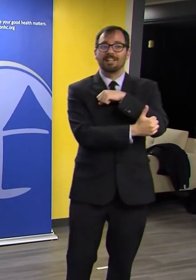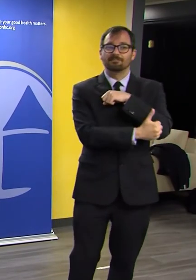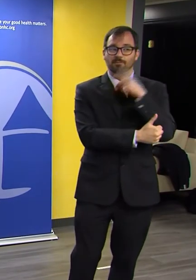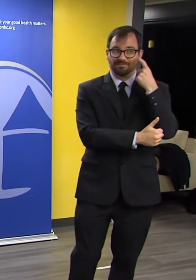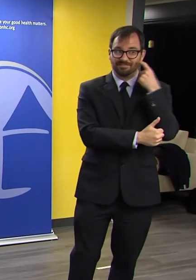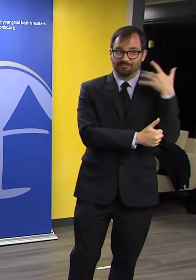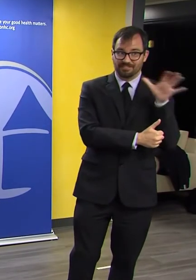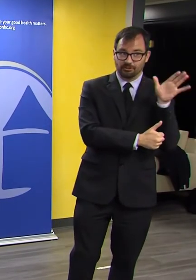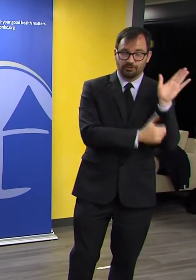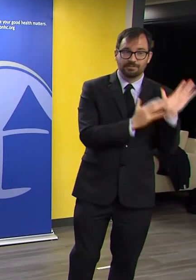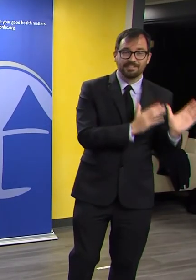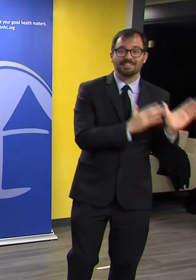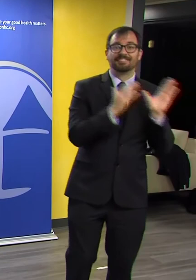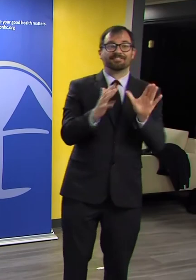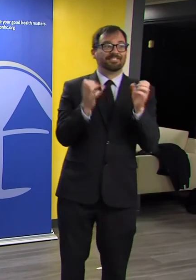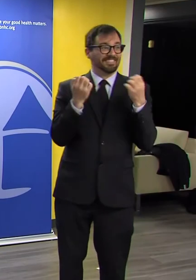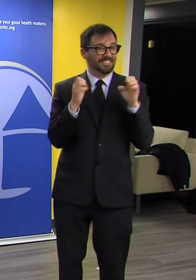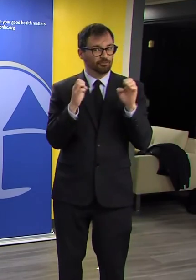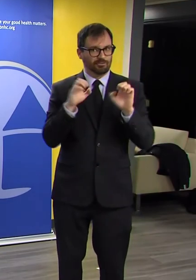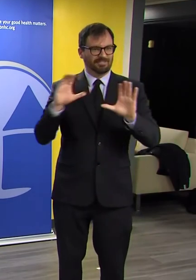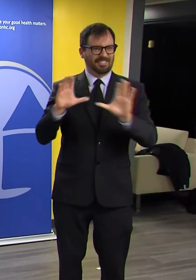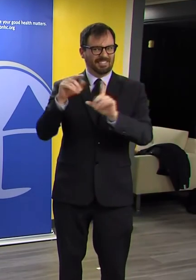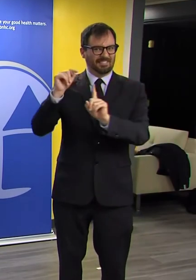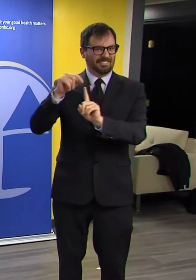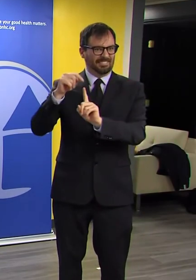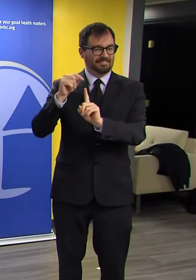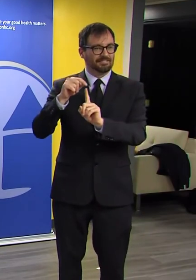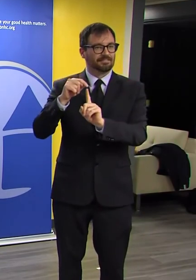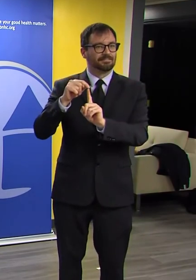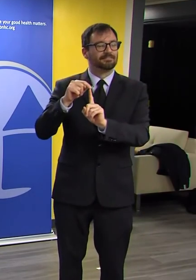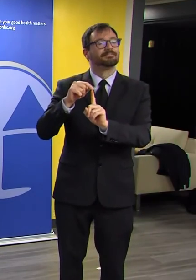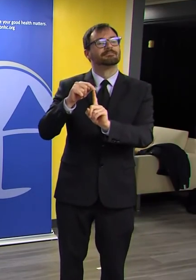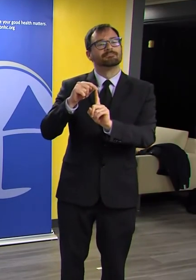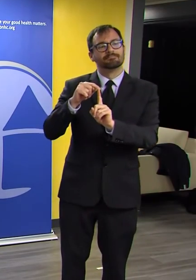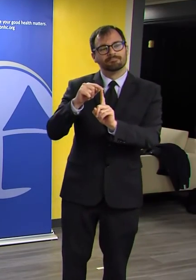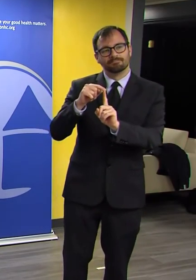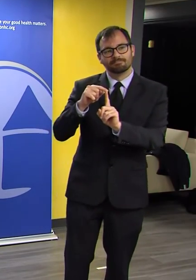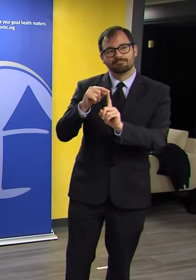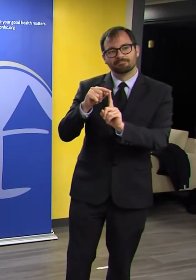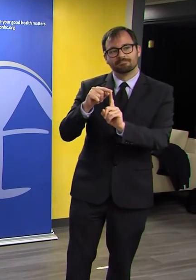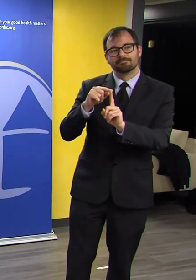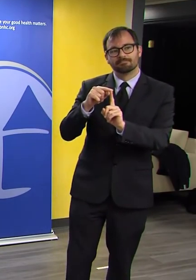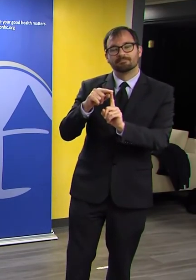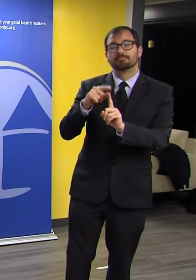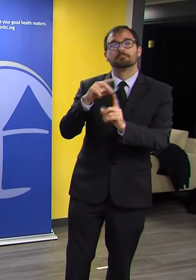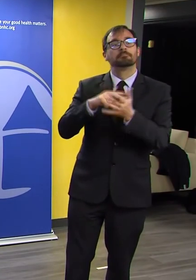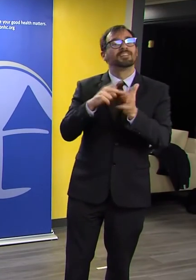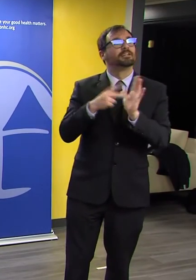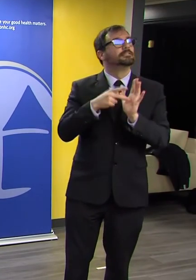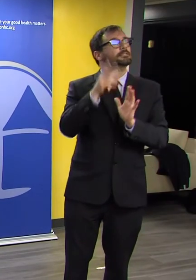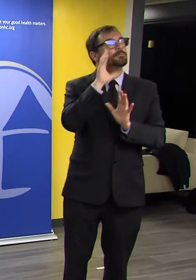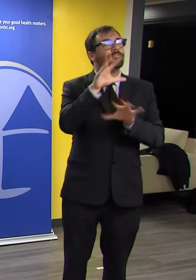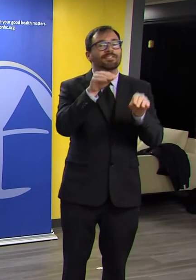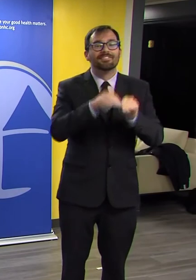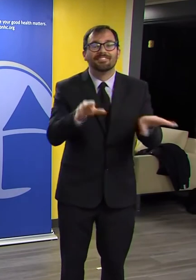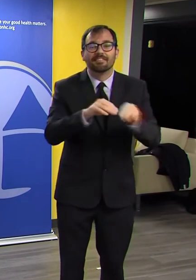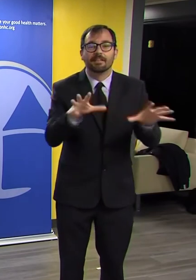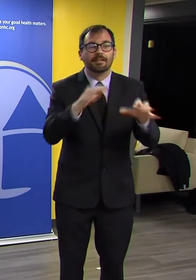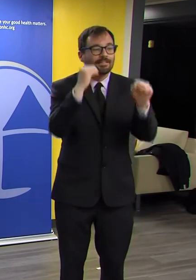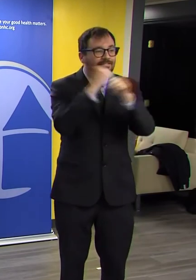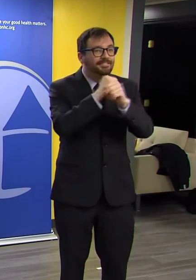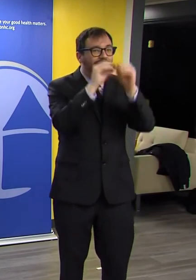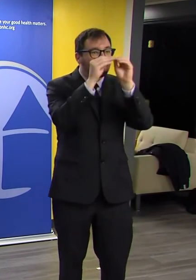there will be no daily COVID-19 dashboard posted Sunday, April 4th. The Sunday data will be posted the following day,